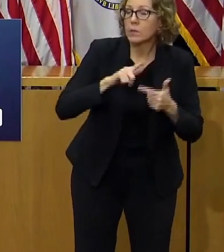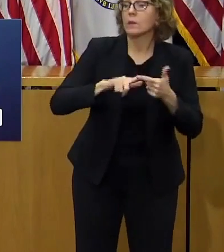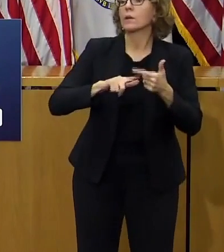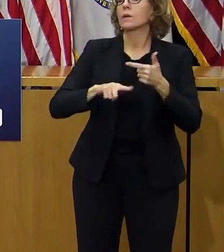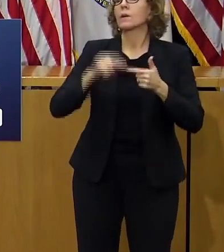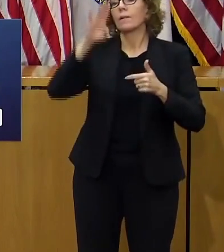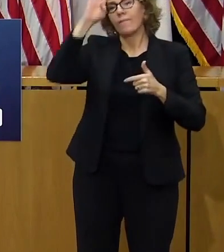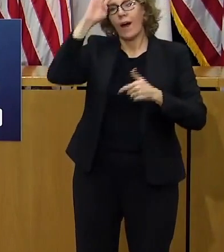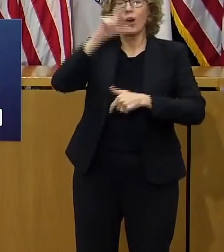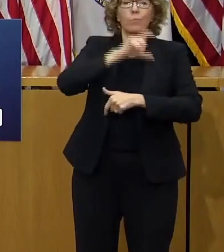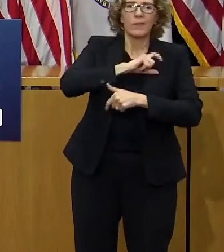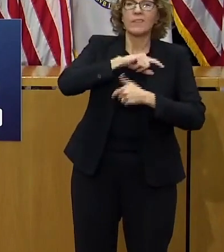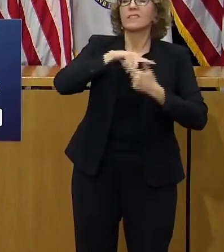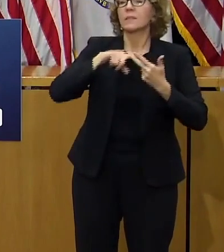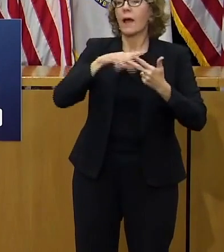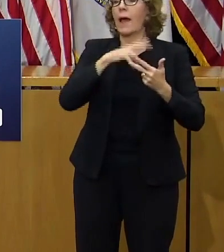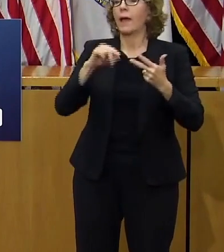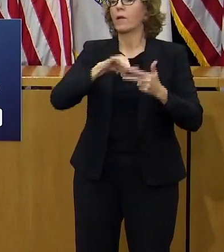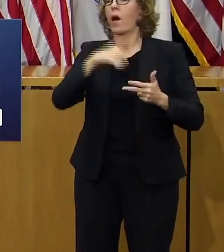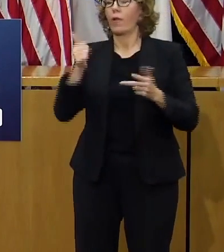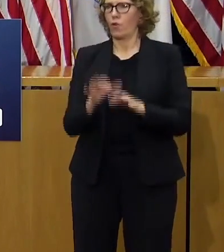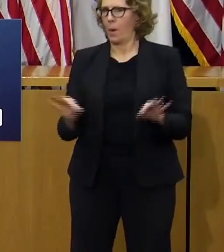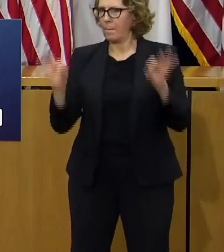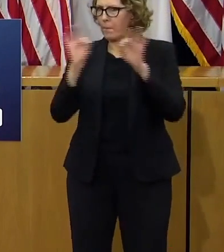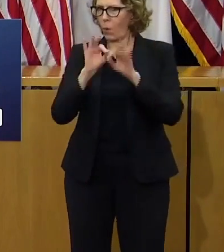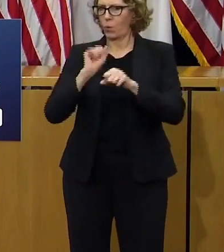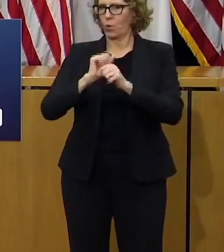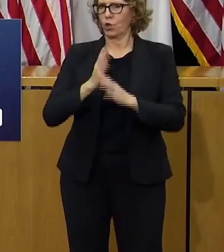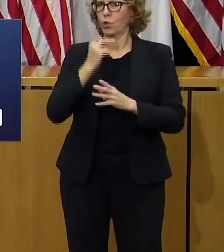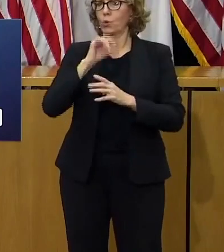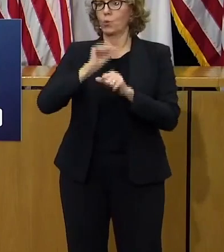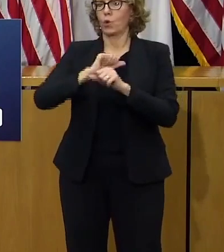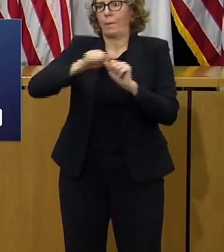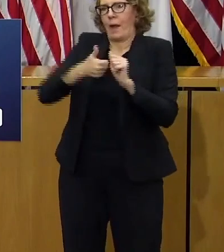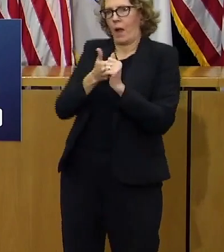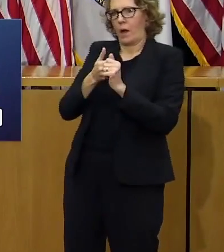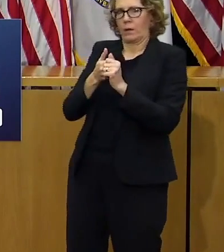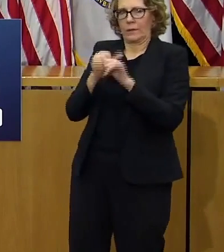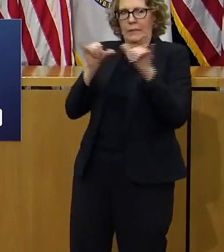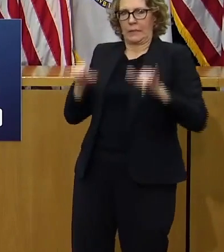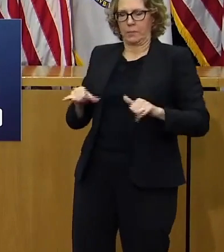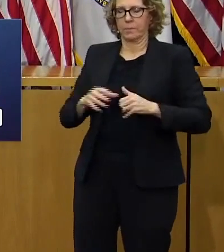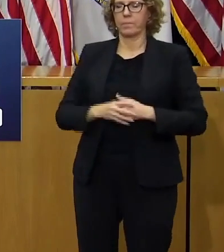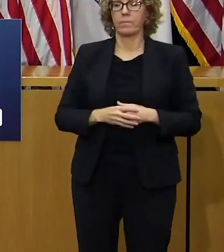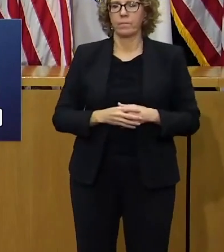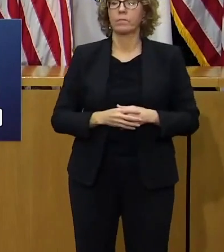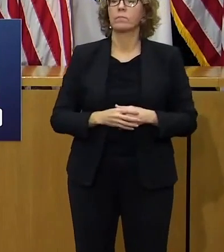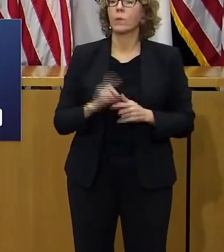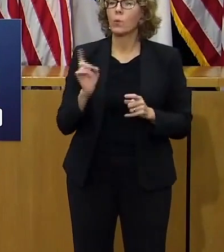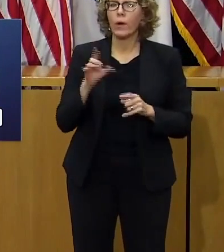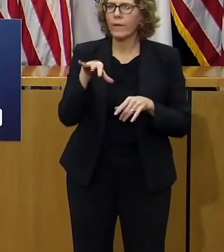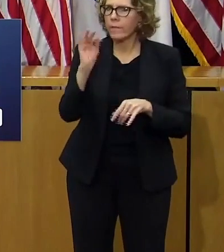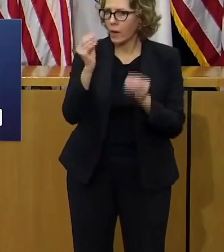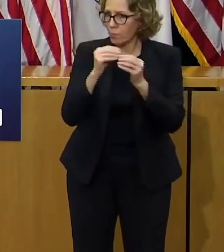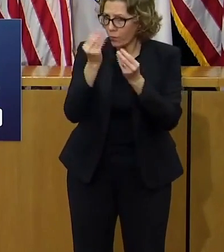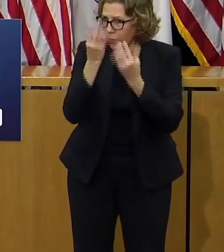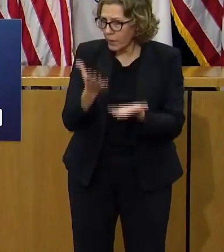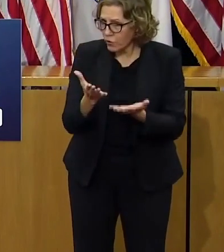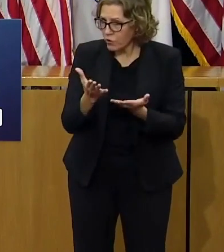infrastructure workers more information can be found online at mass.gov backslash quarantine